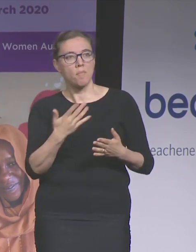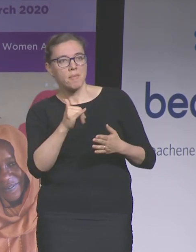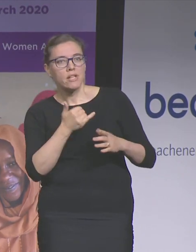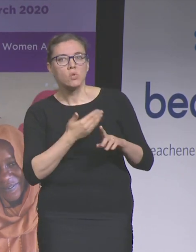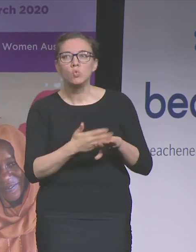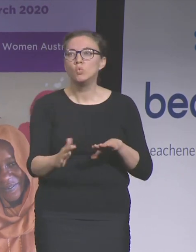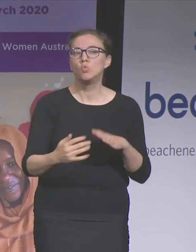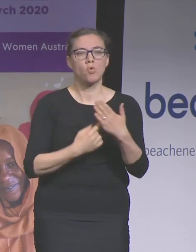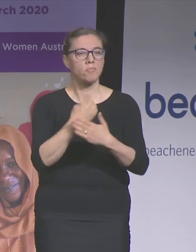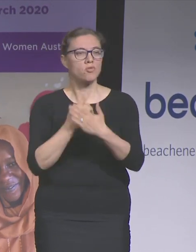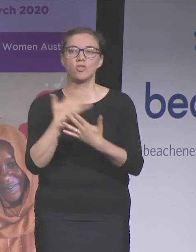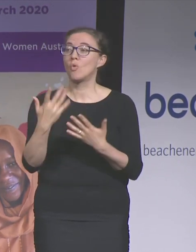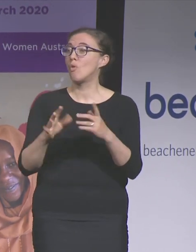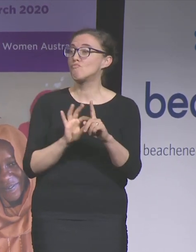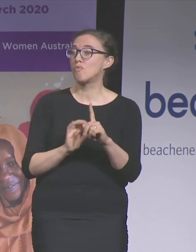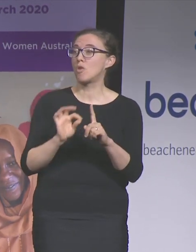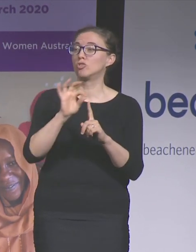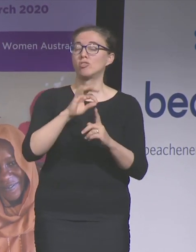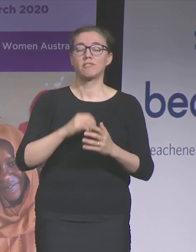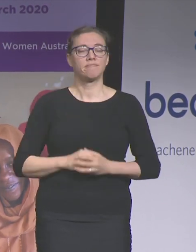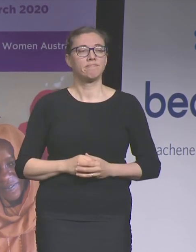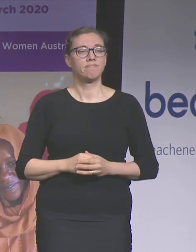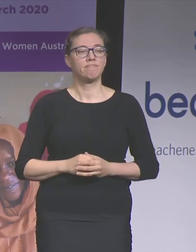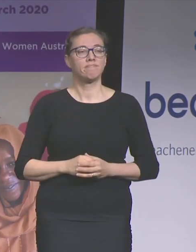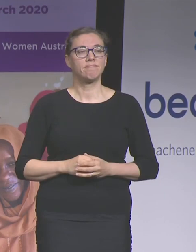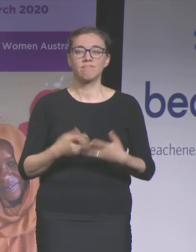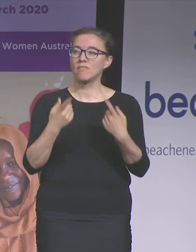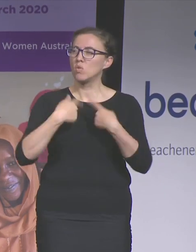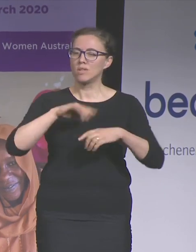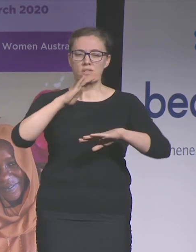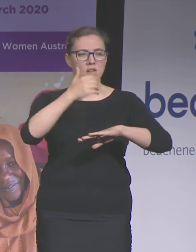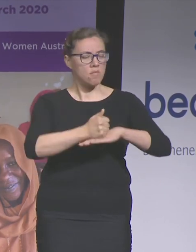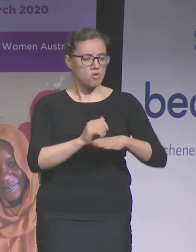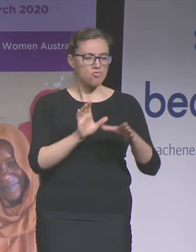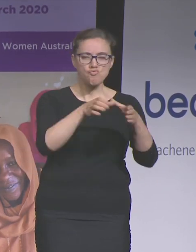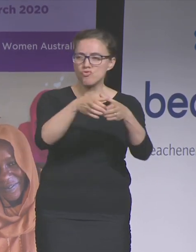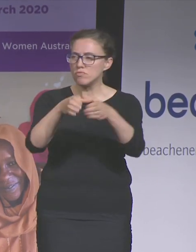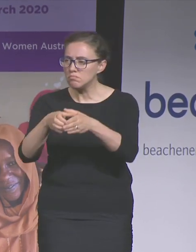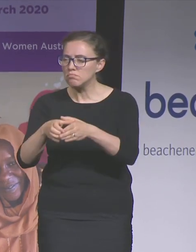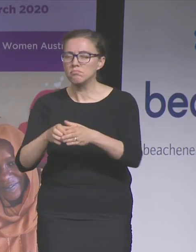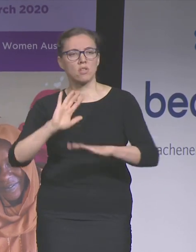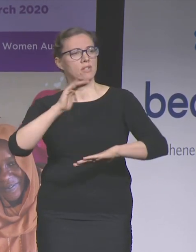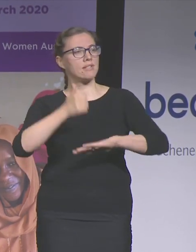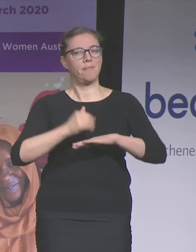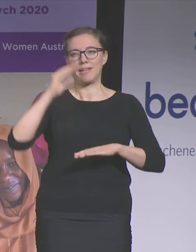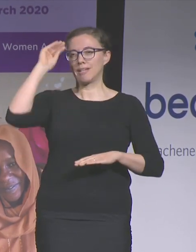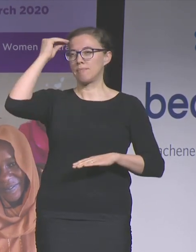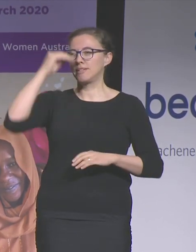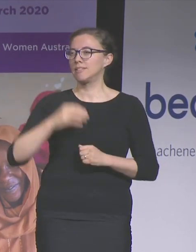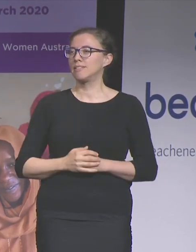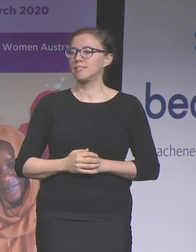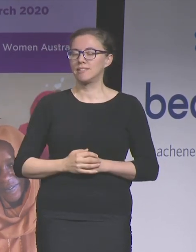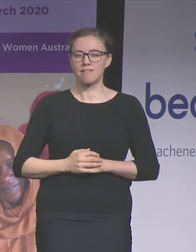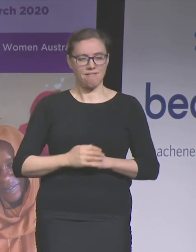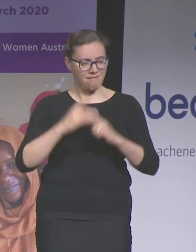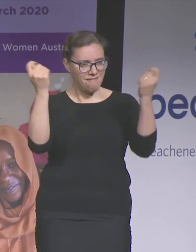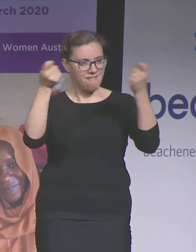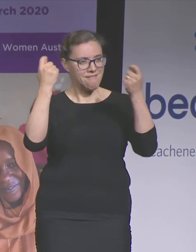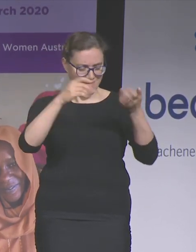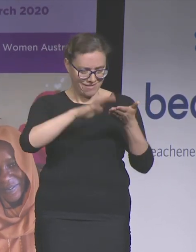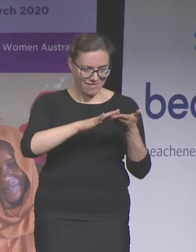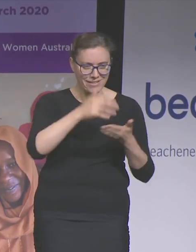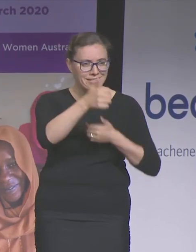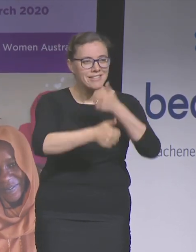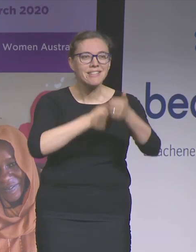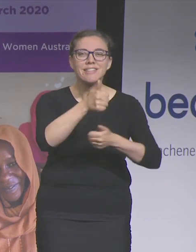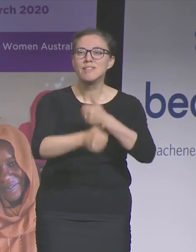up. We establish groups and committees and we celebrate and support our colleagues and we network as much as we